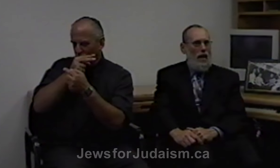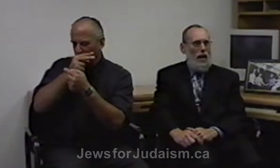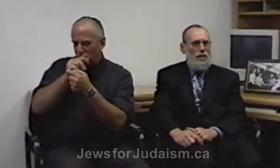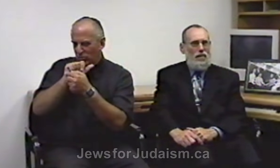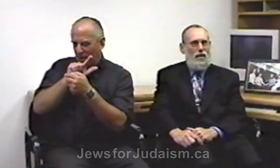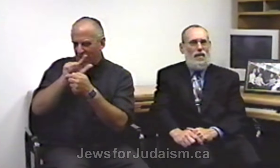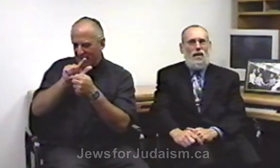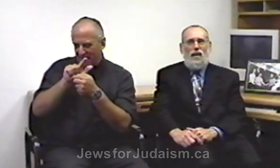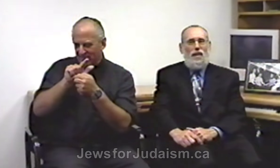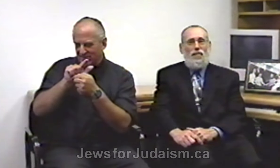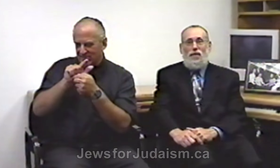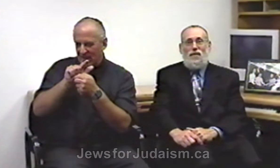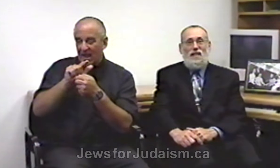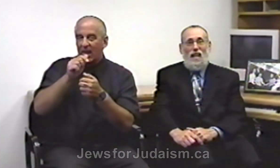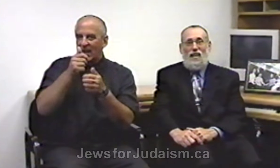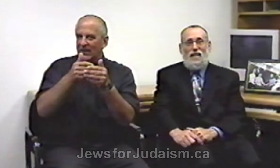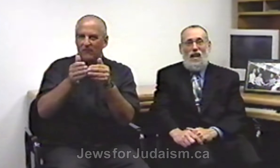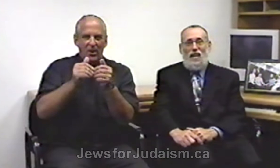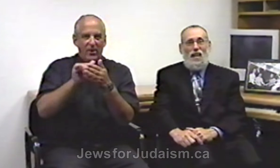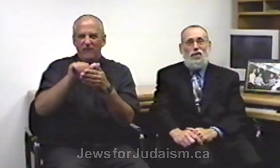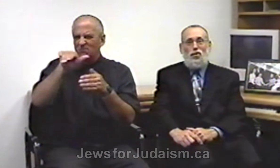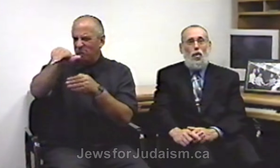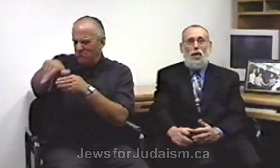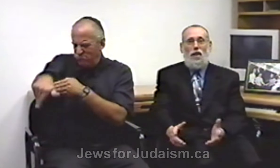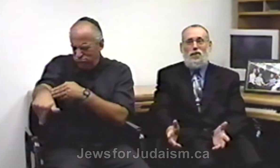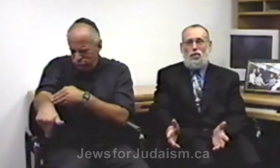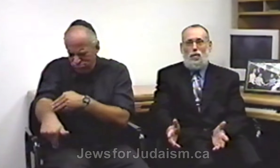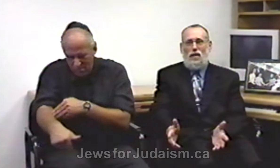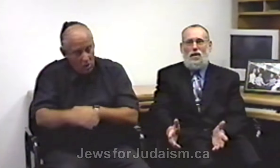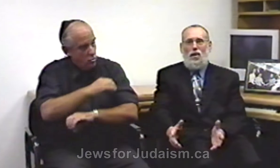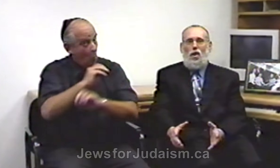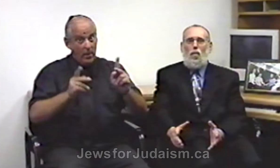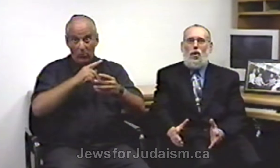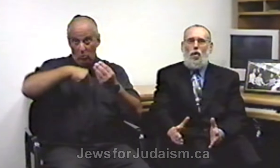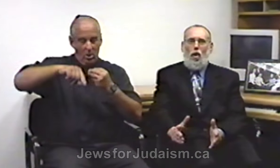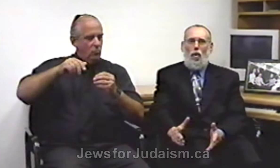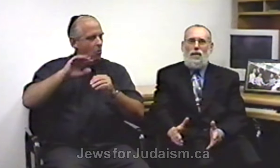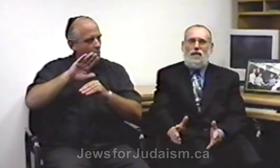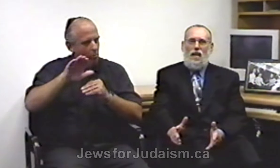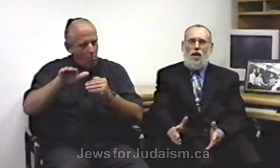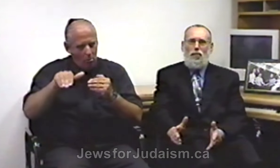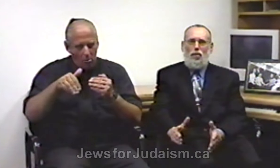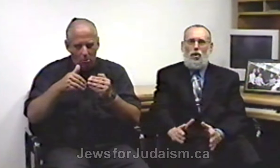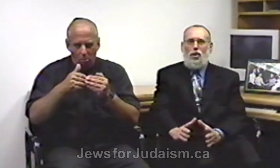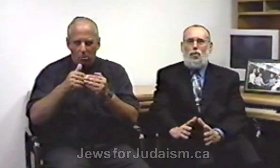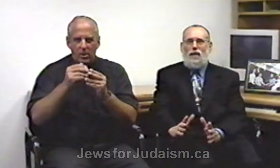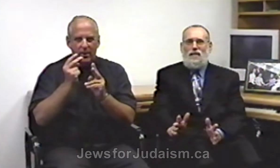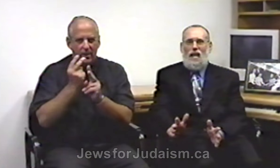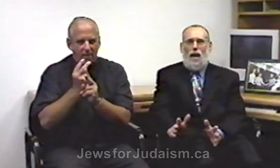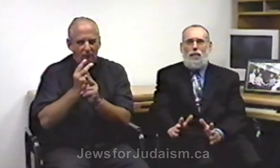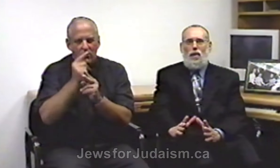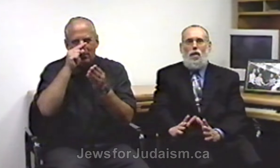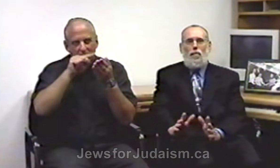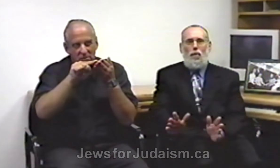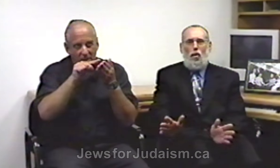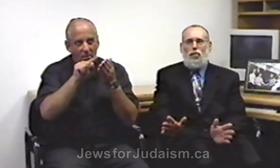your left even if it's late at night and there's no one on the street we are always careful to examine both